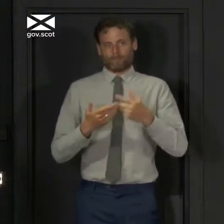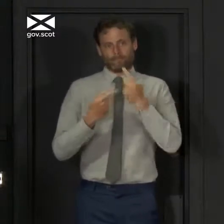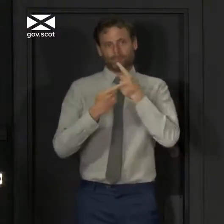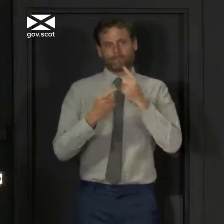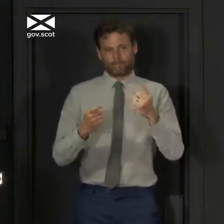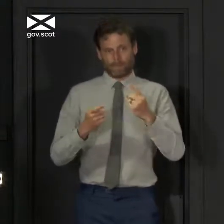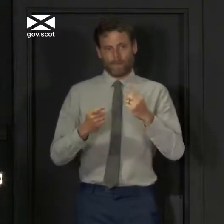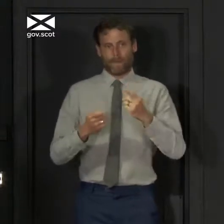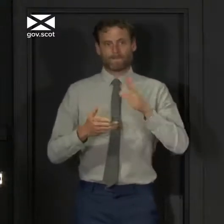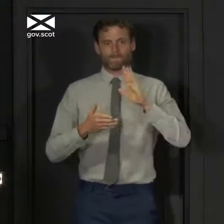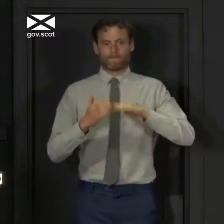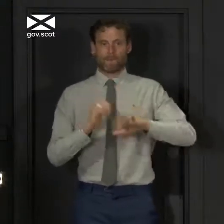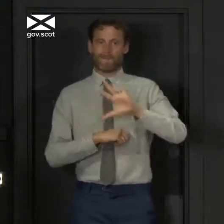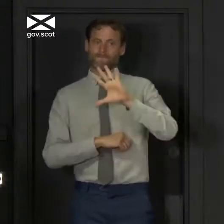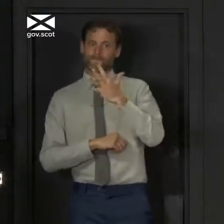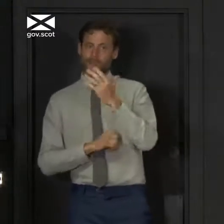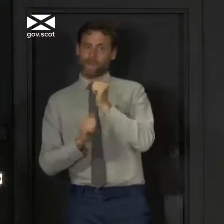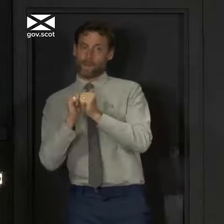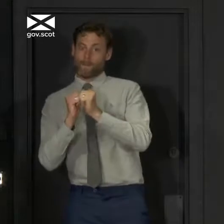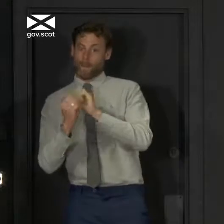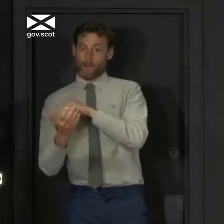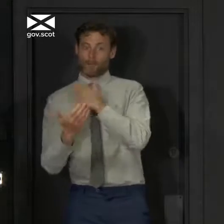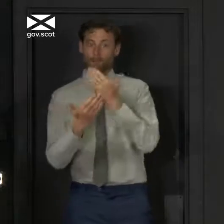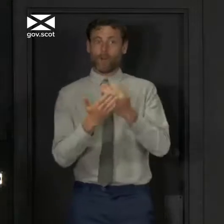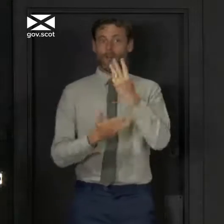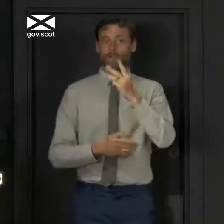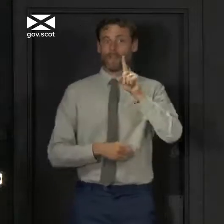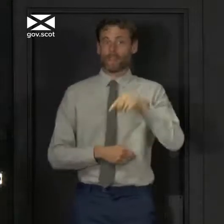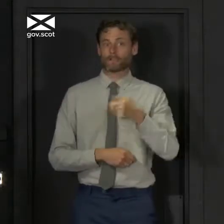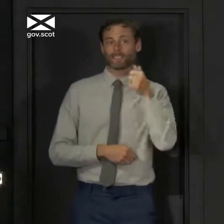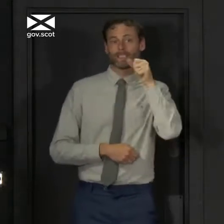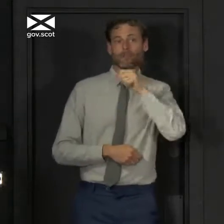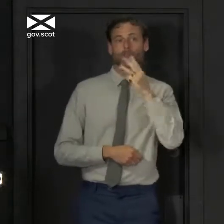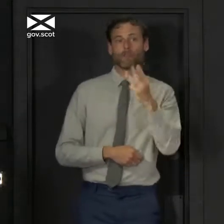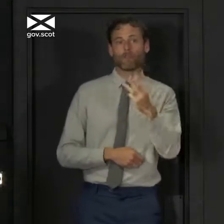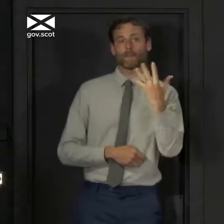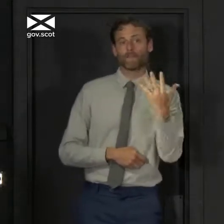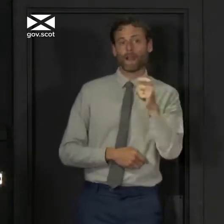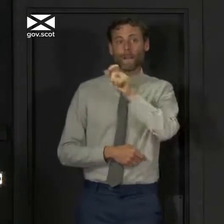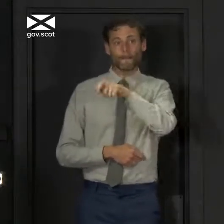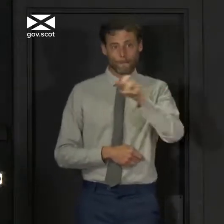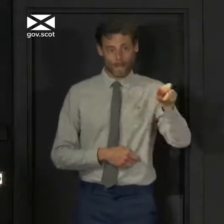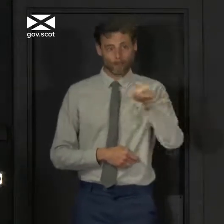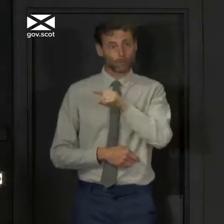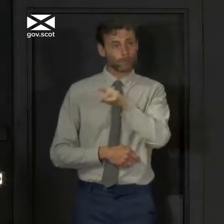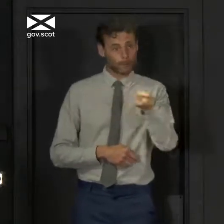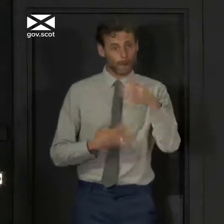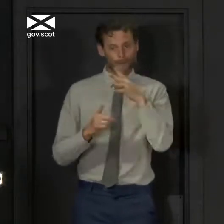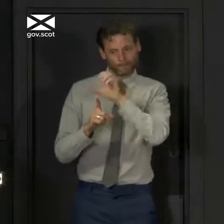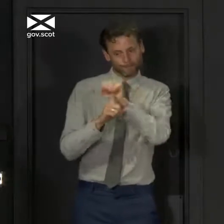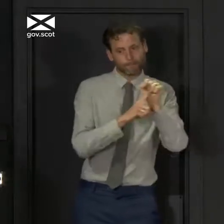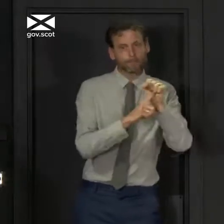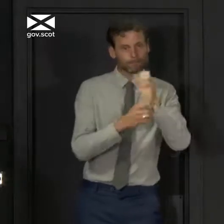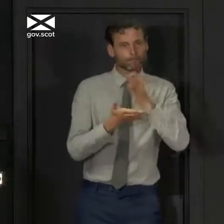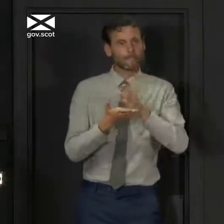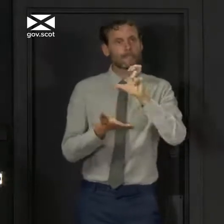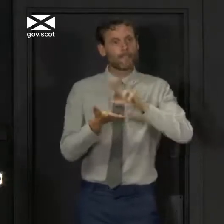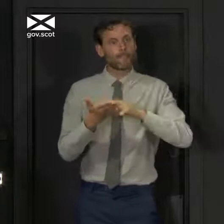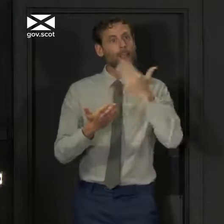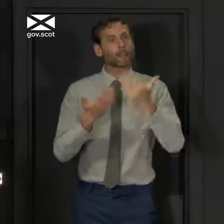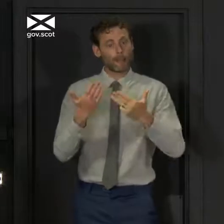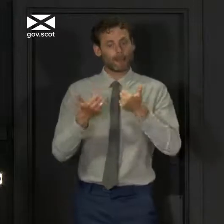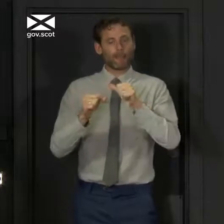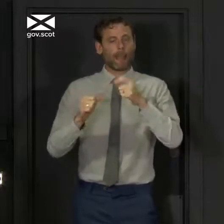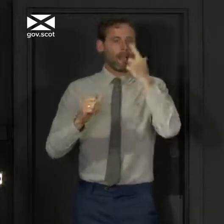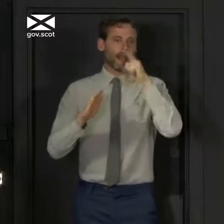today that since 5th of March, a total of 3,635 patients who had tested positive for the virus have now been